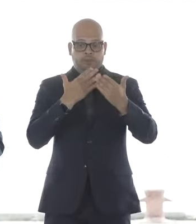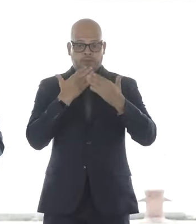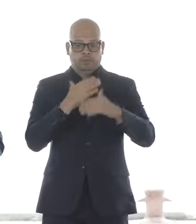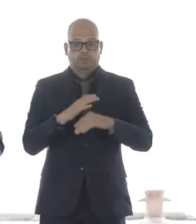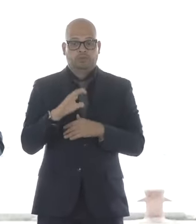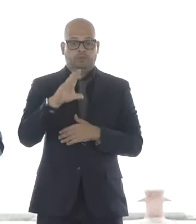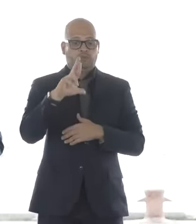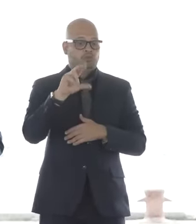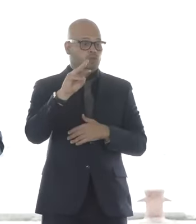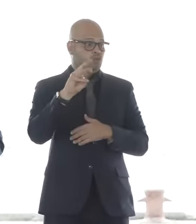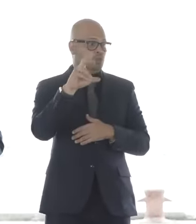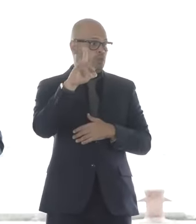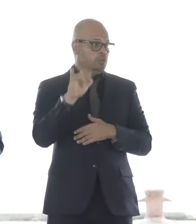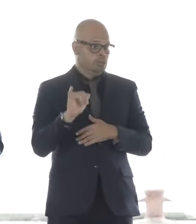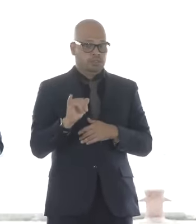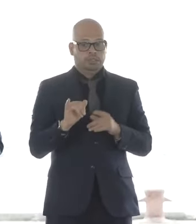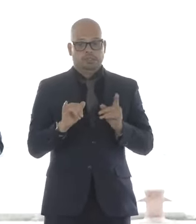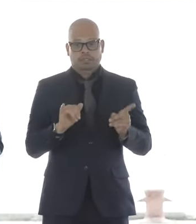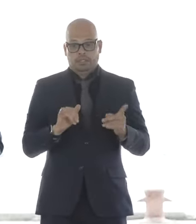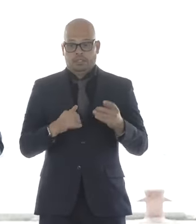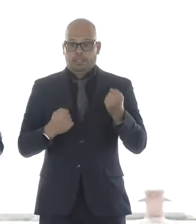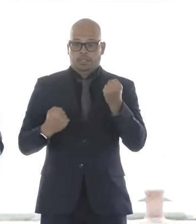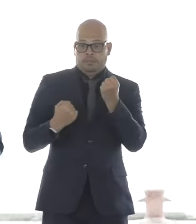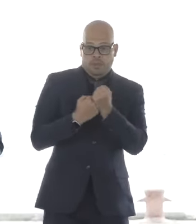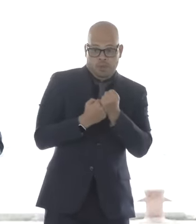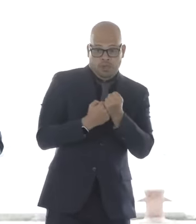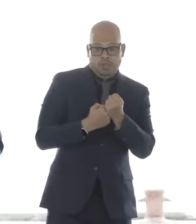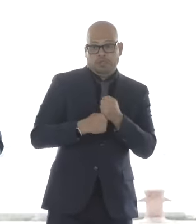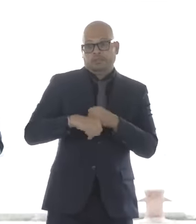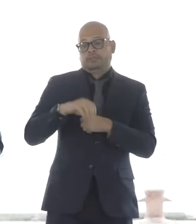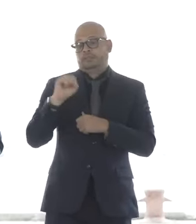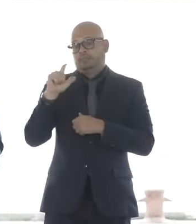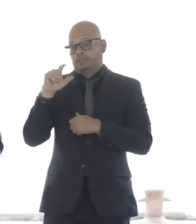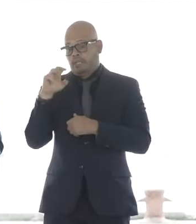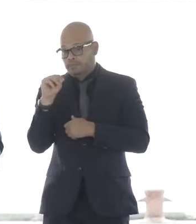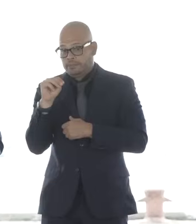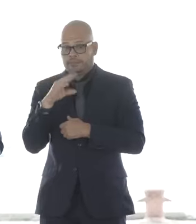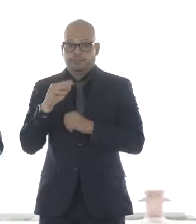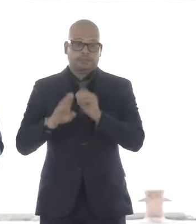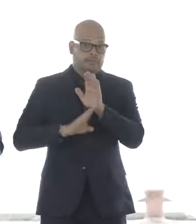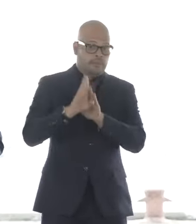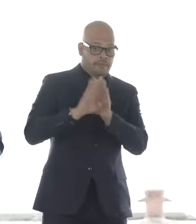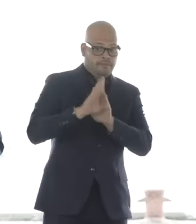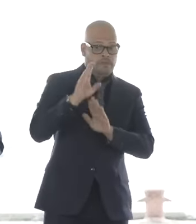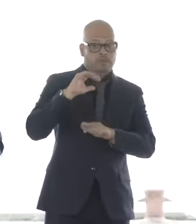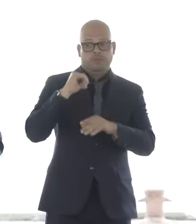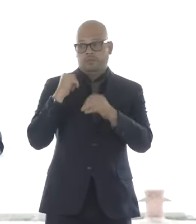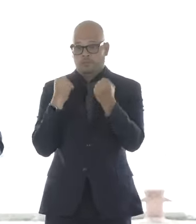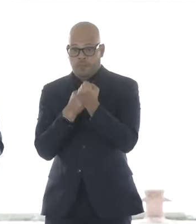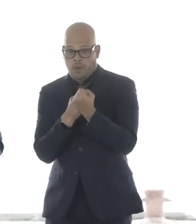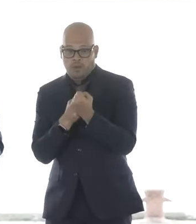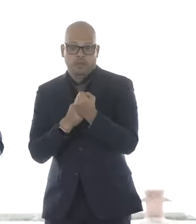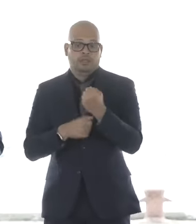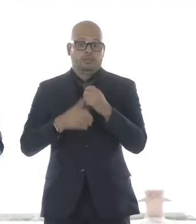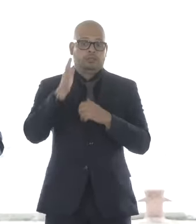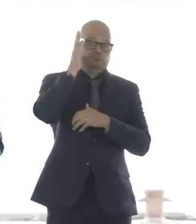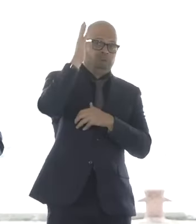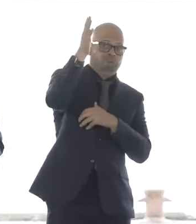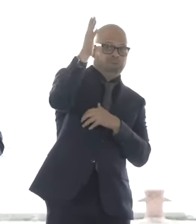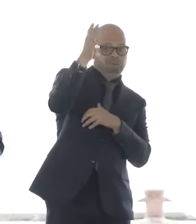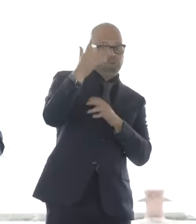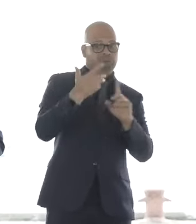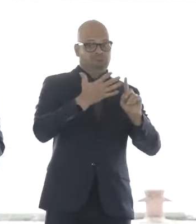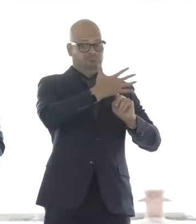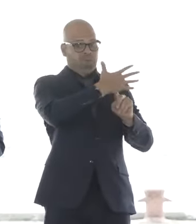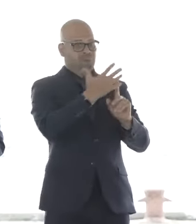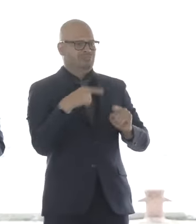supply chain infrastructure for future port activities. The development of offshore wind facilities is an essential component of the effort